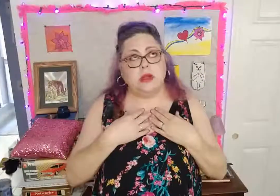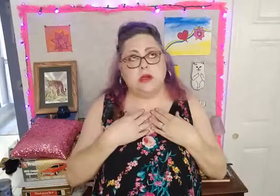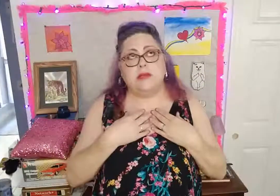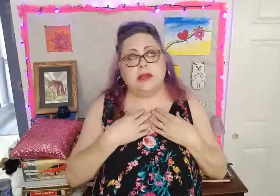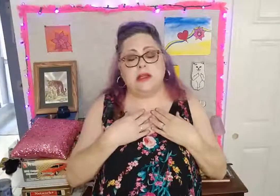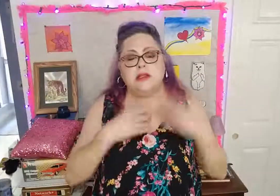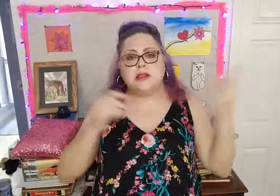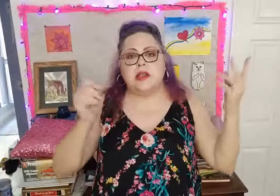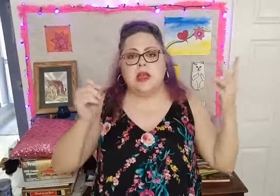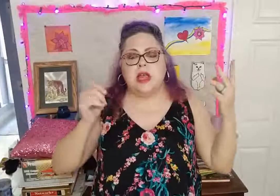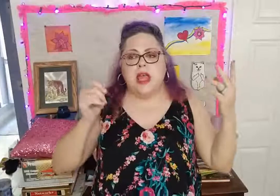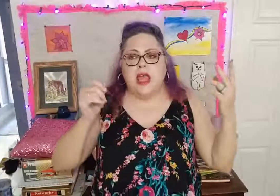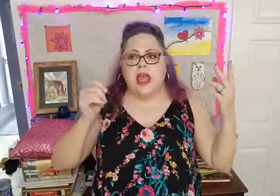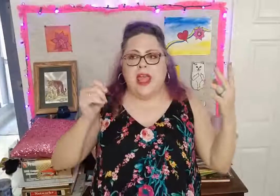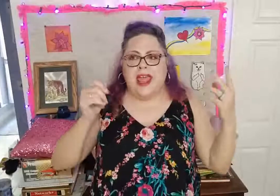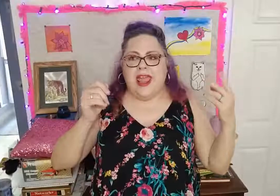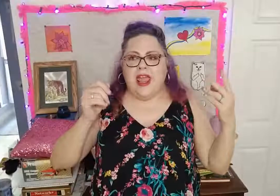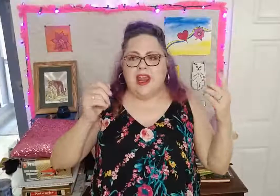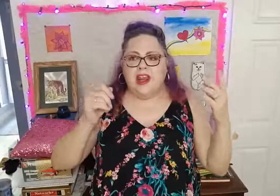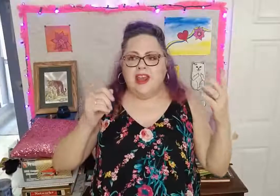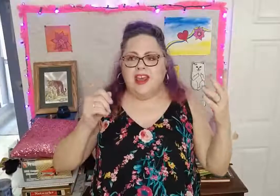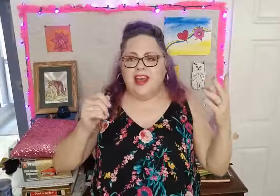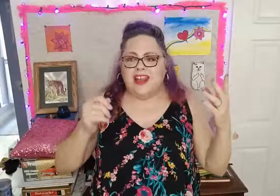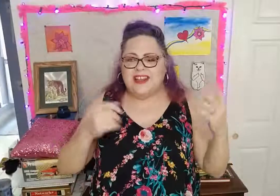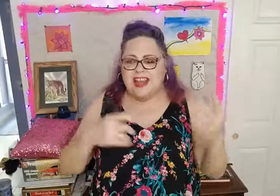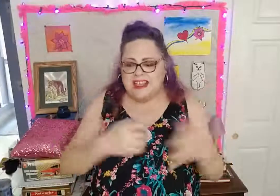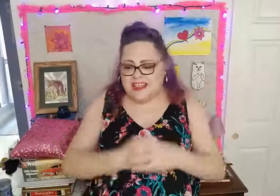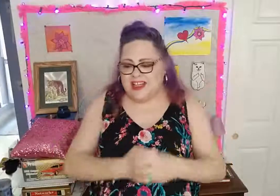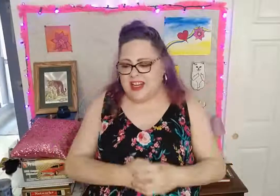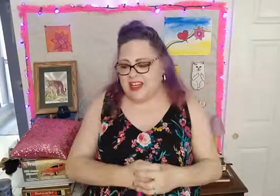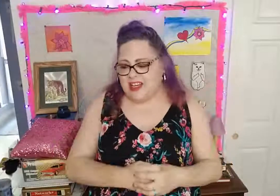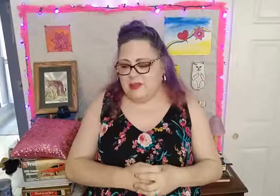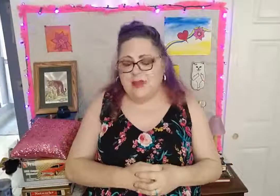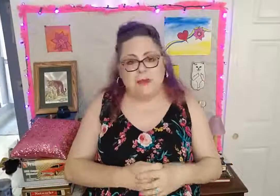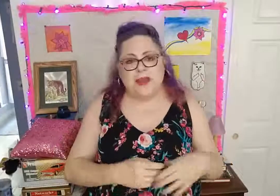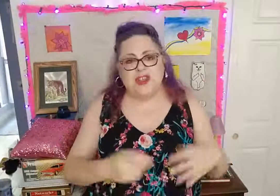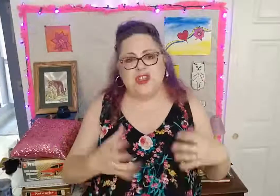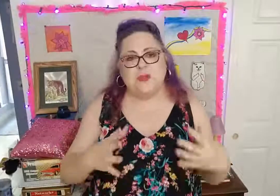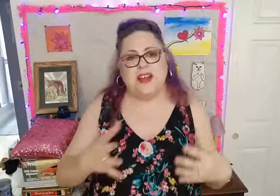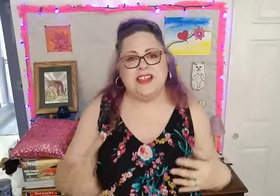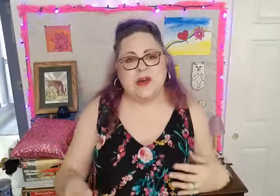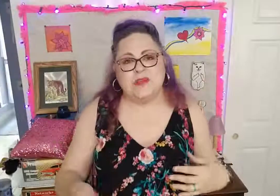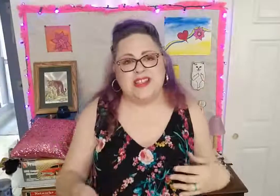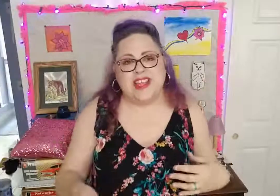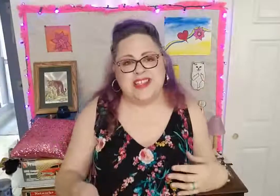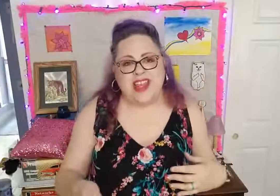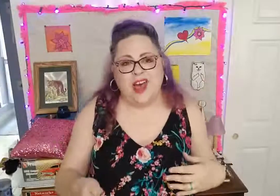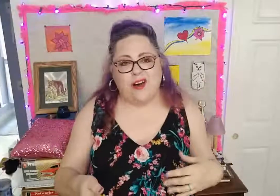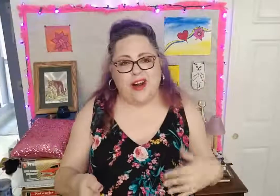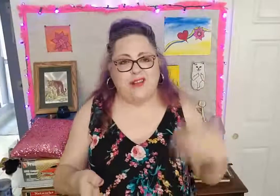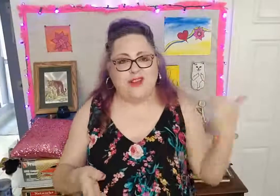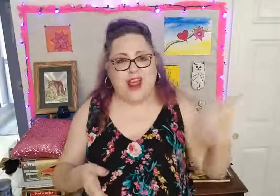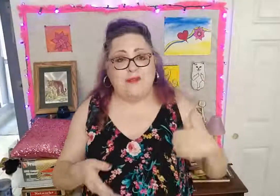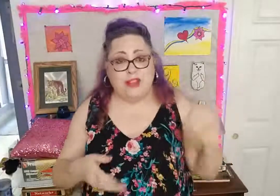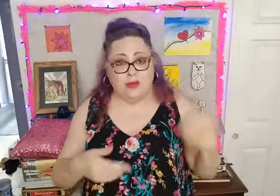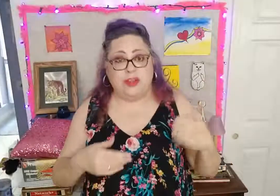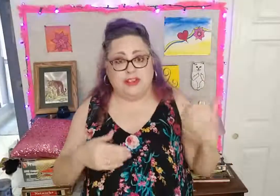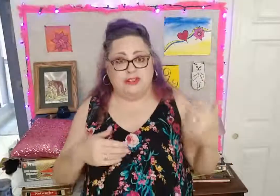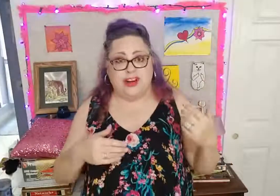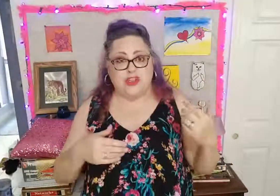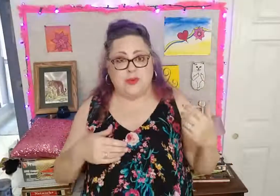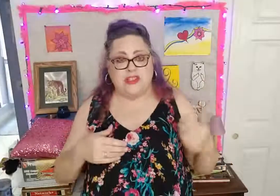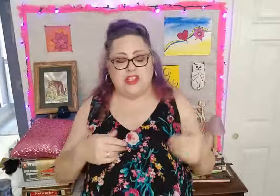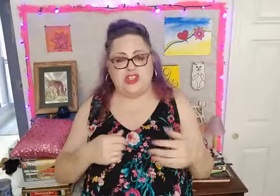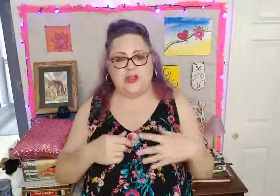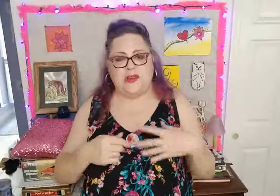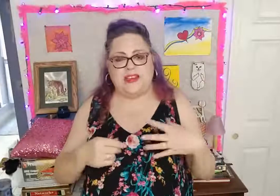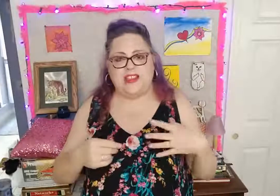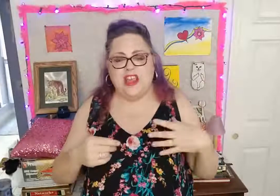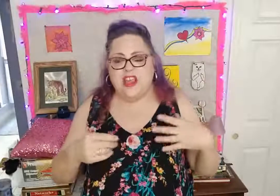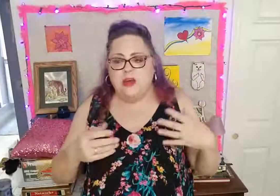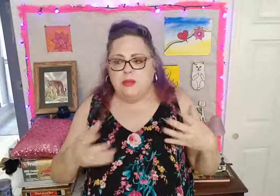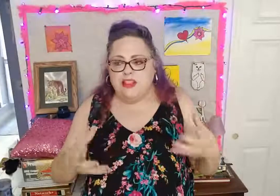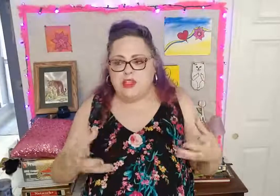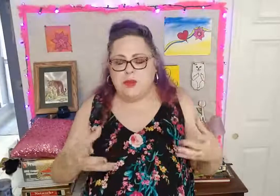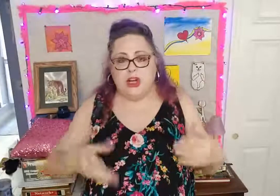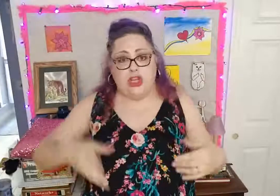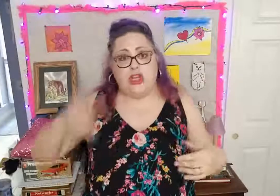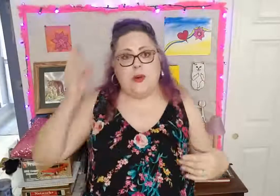margaritas. And, I tasted it. Maybe it's just because I was let down after having the really fresh ones at Chewy's. But this one, you